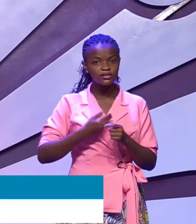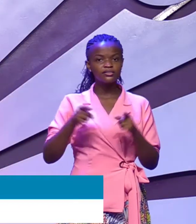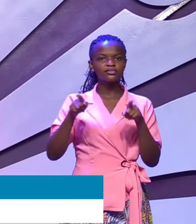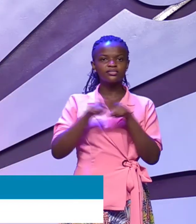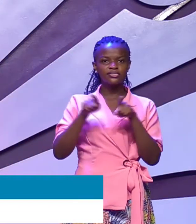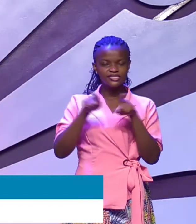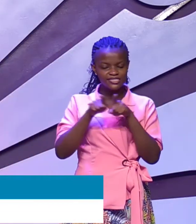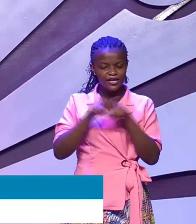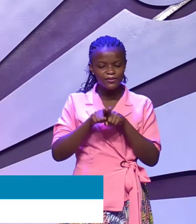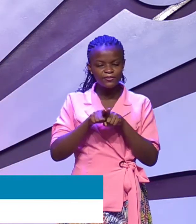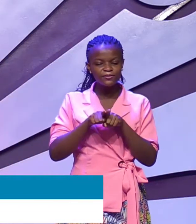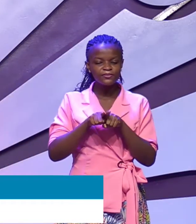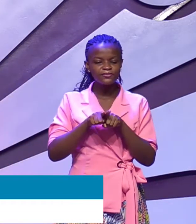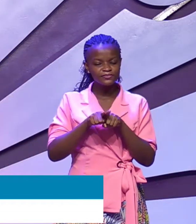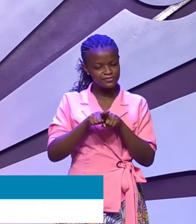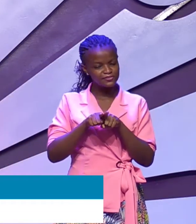is handled by faith.